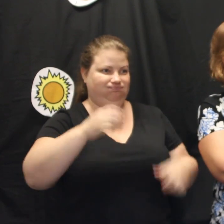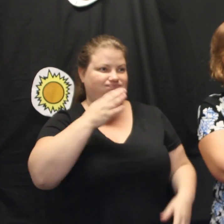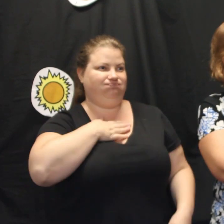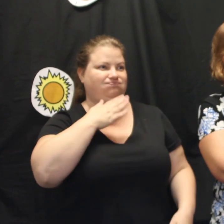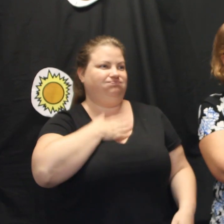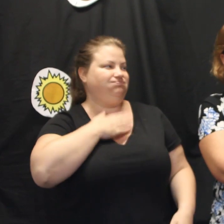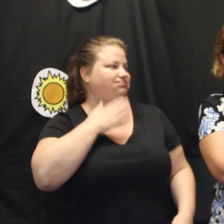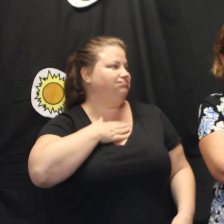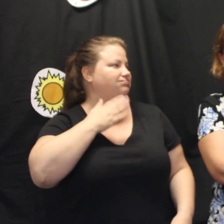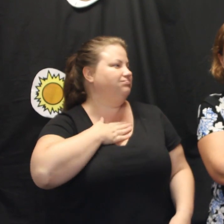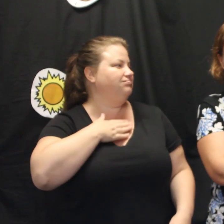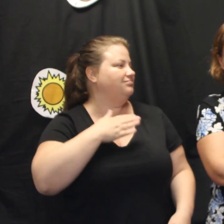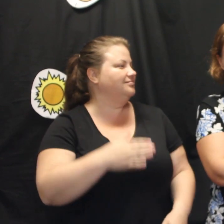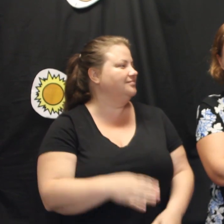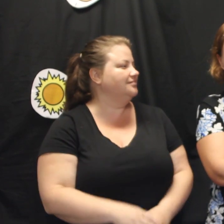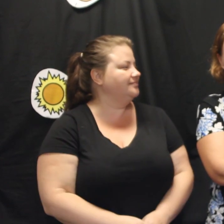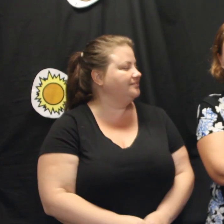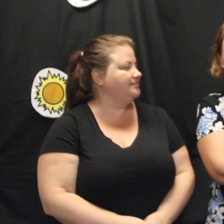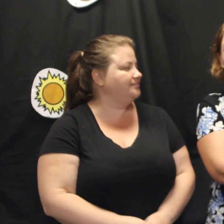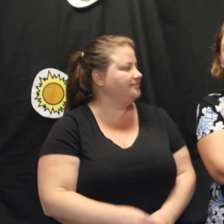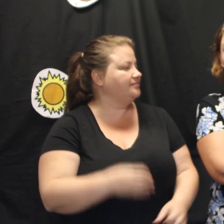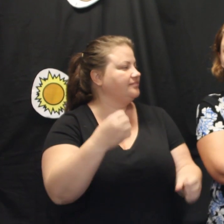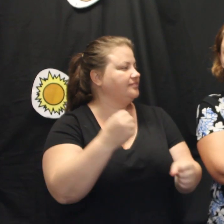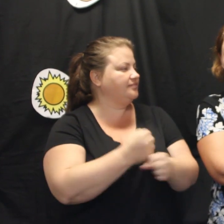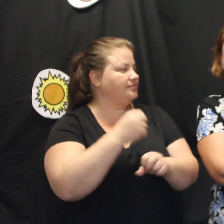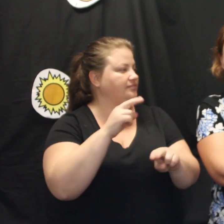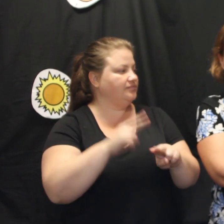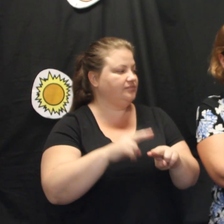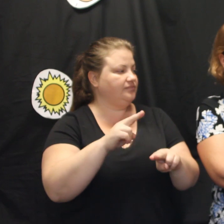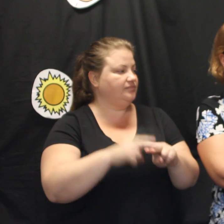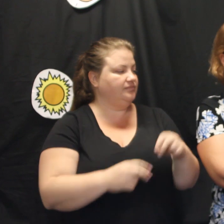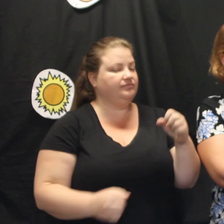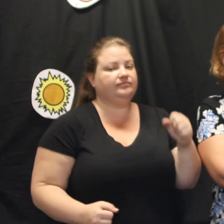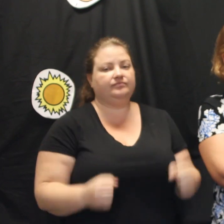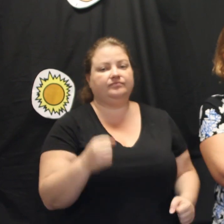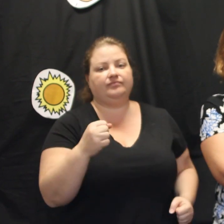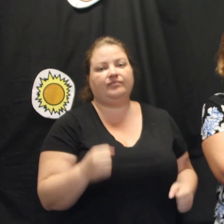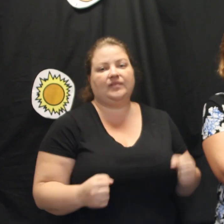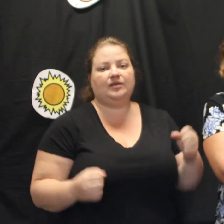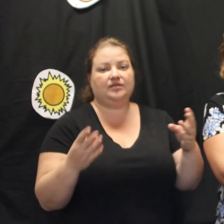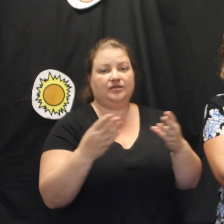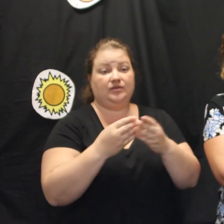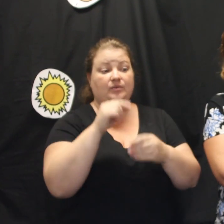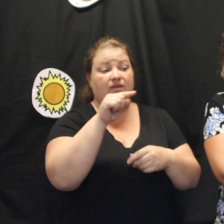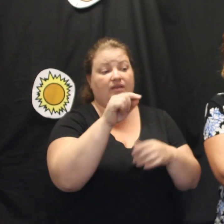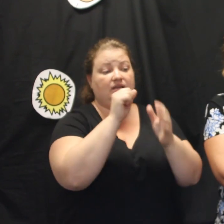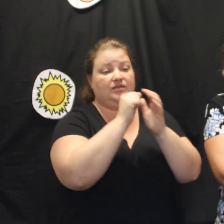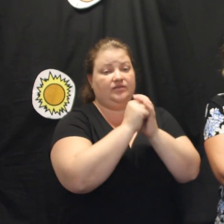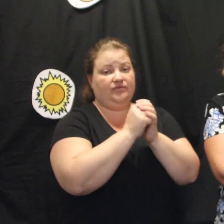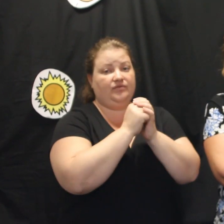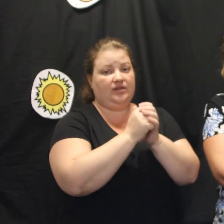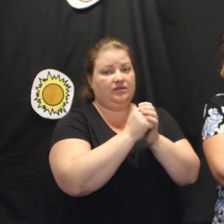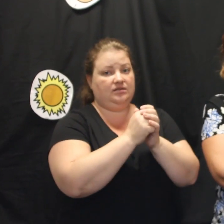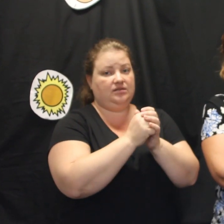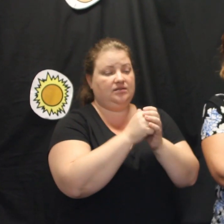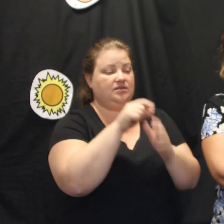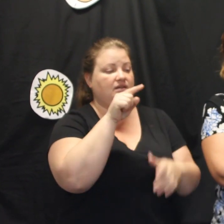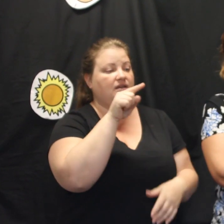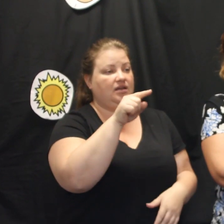Grandad marches with his friends. He remembers when they were